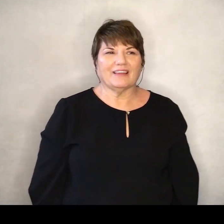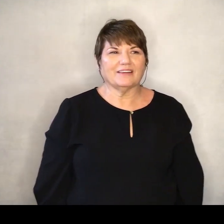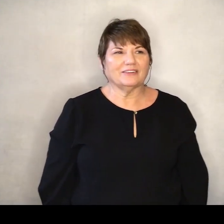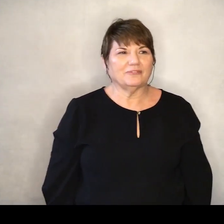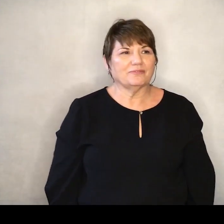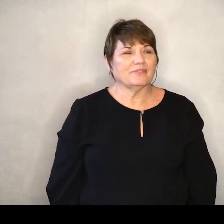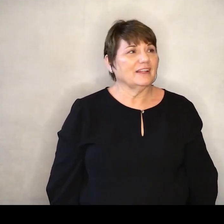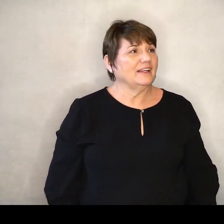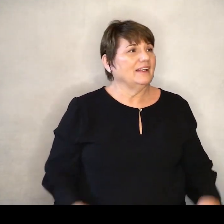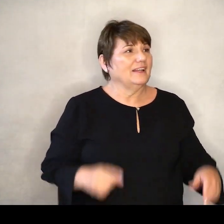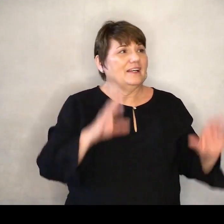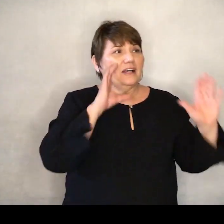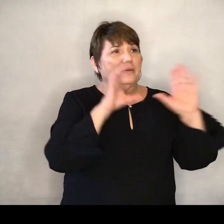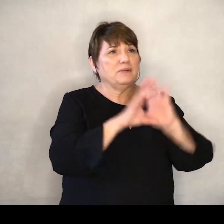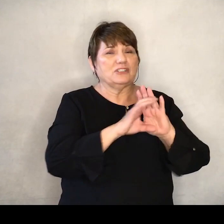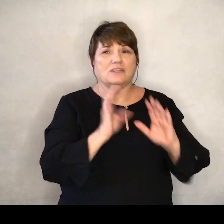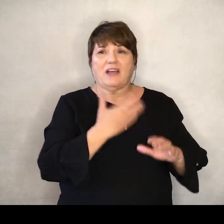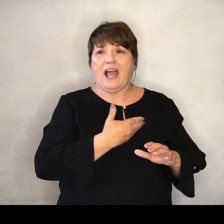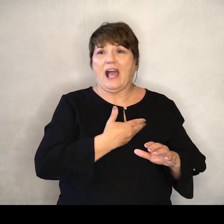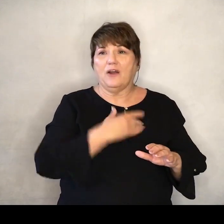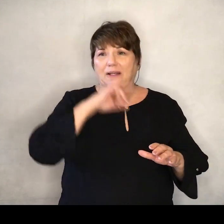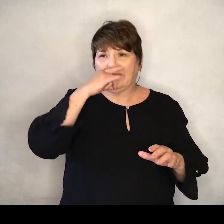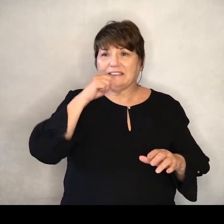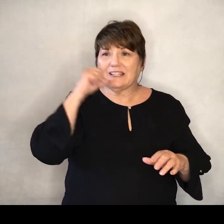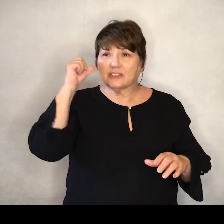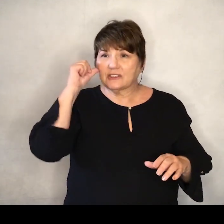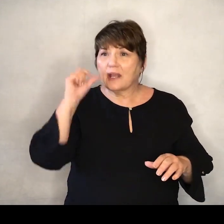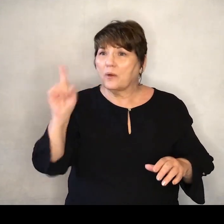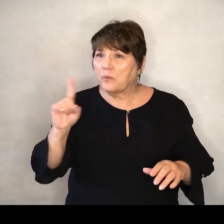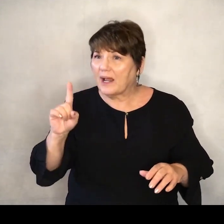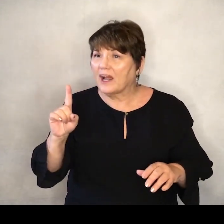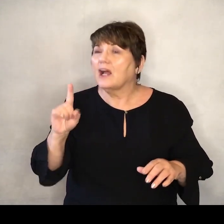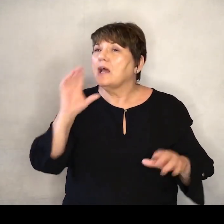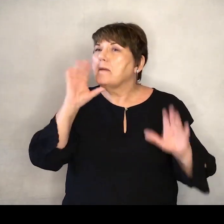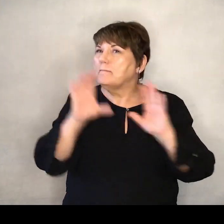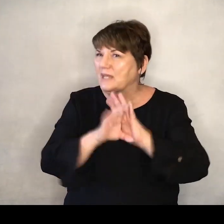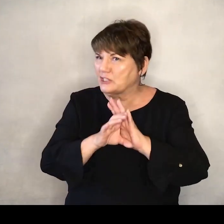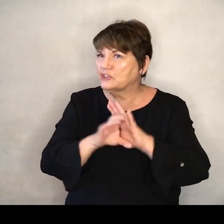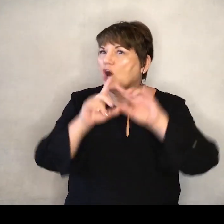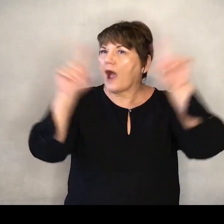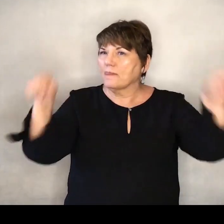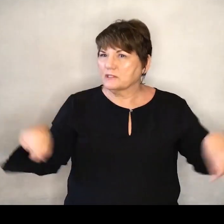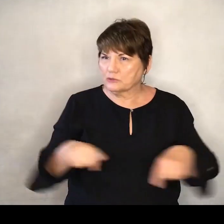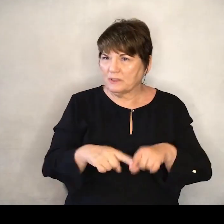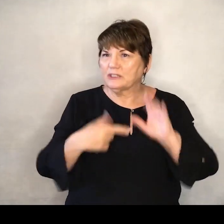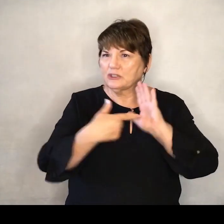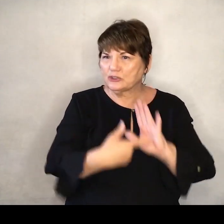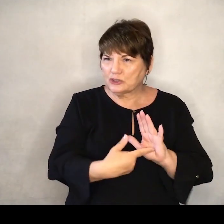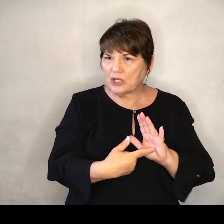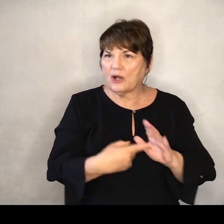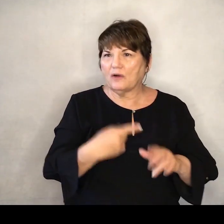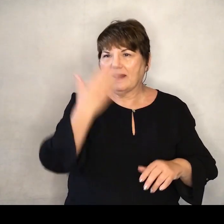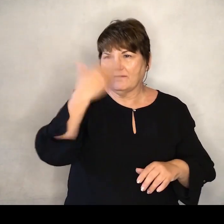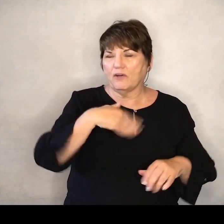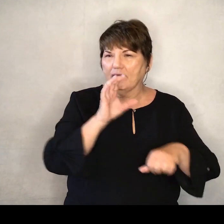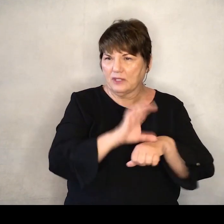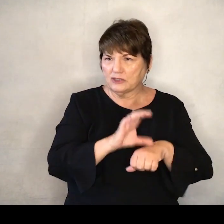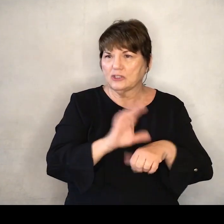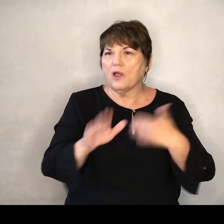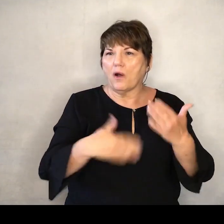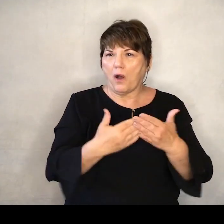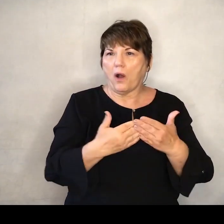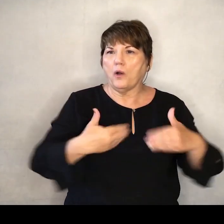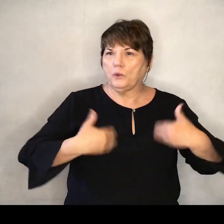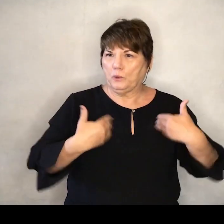This is a picture of our kids yesterday at camp Actually it's not a camp This is in front of the church That's the whole crew And